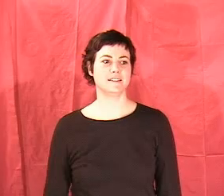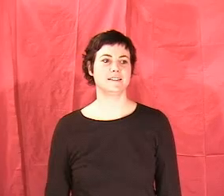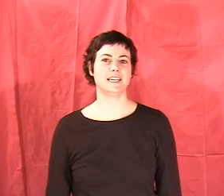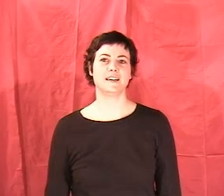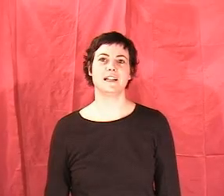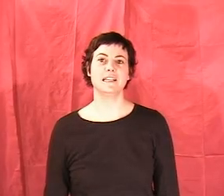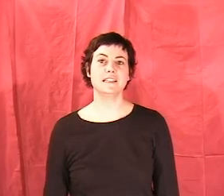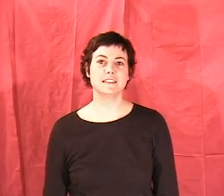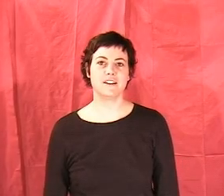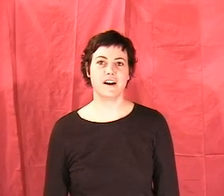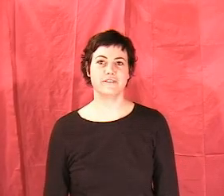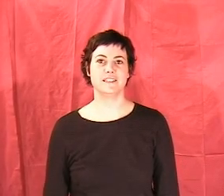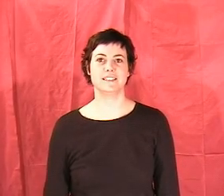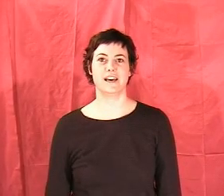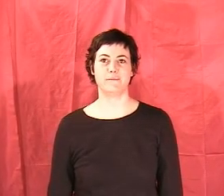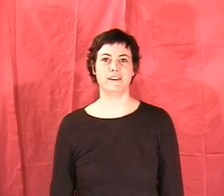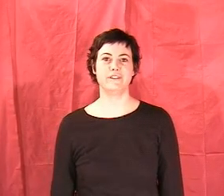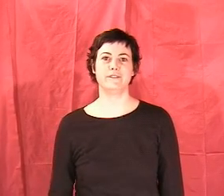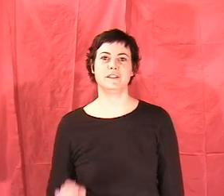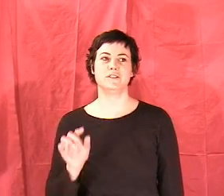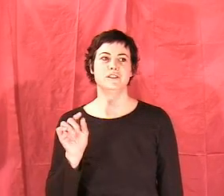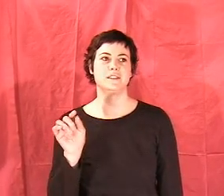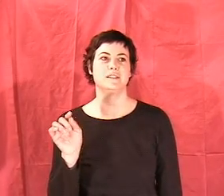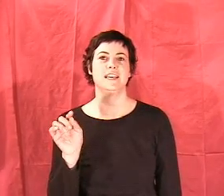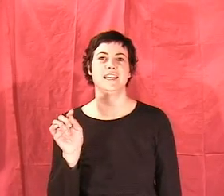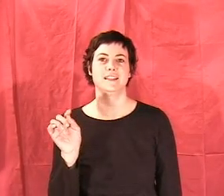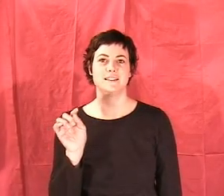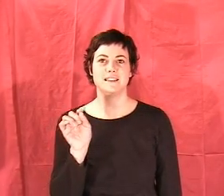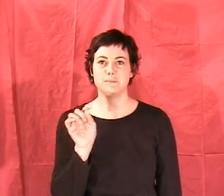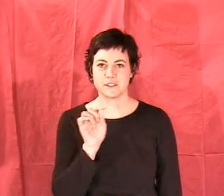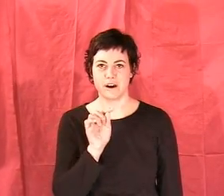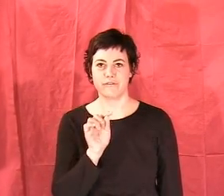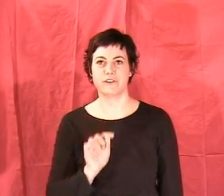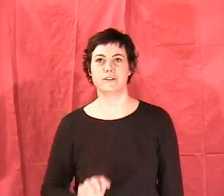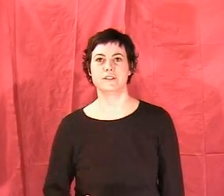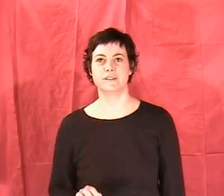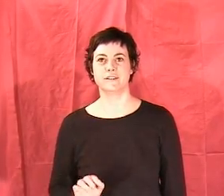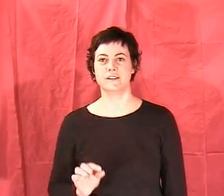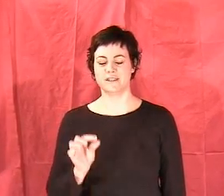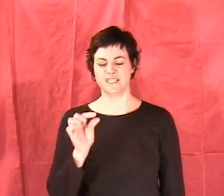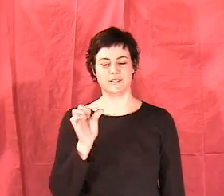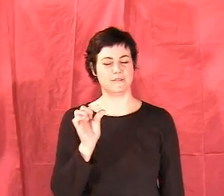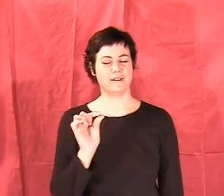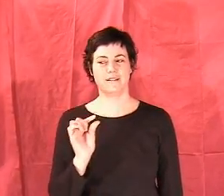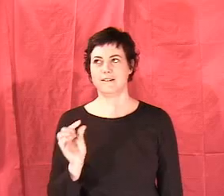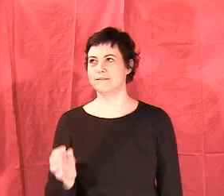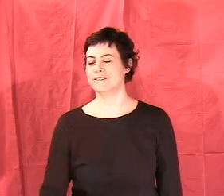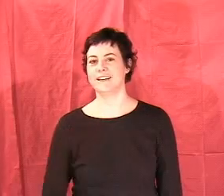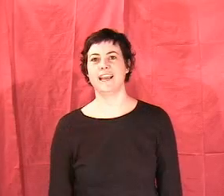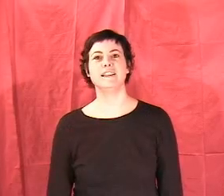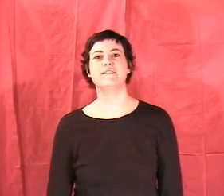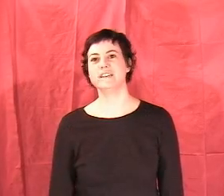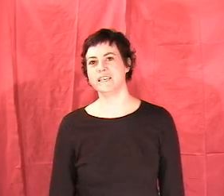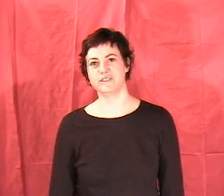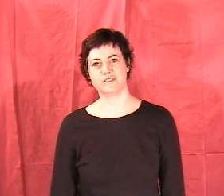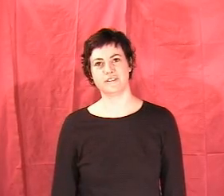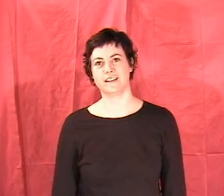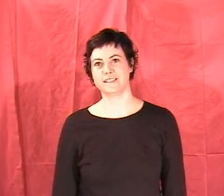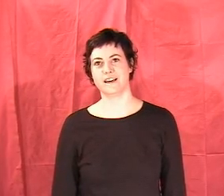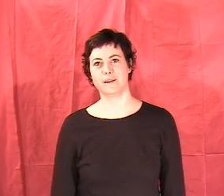take a little off at a time, even if it's just taking the tips off first. You know, an eighth of an inch at a time